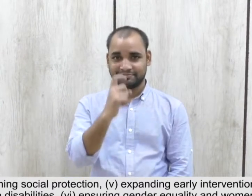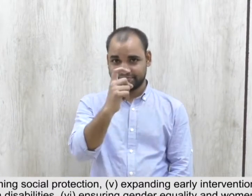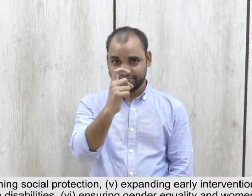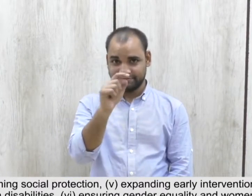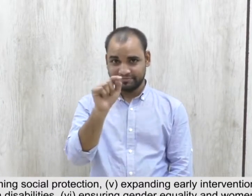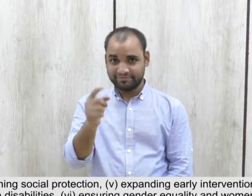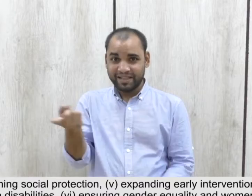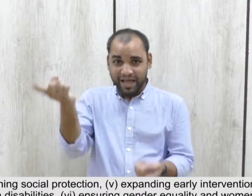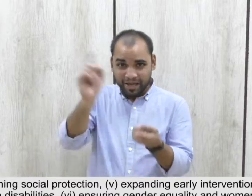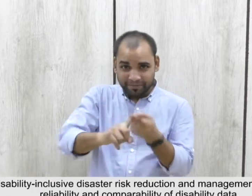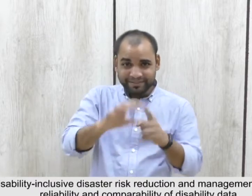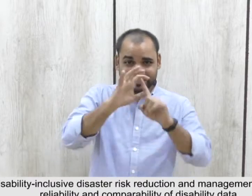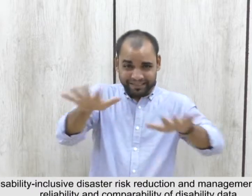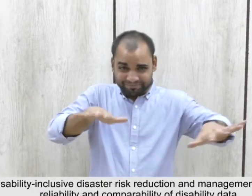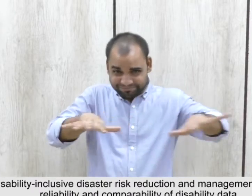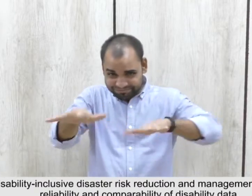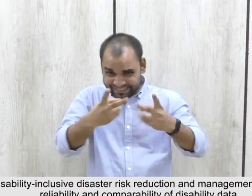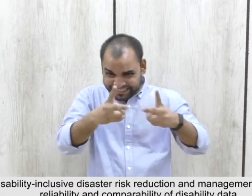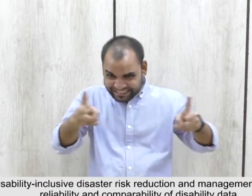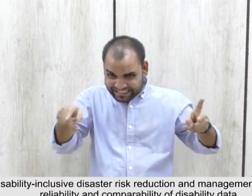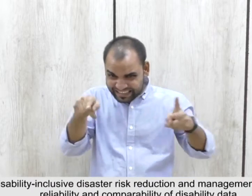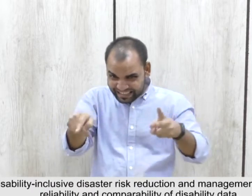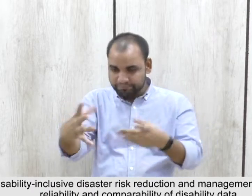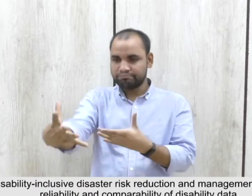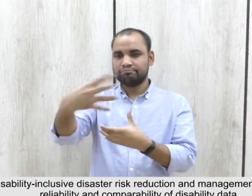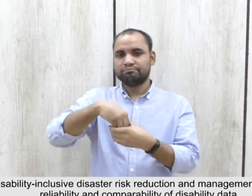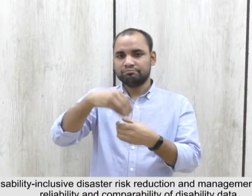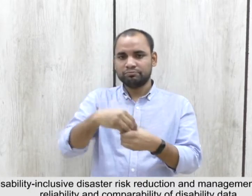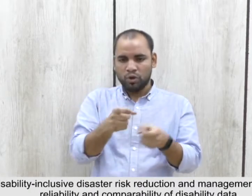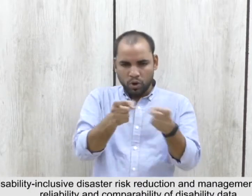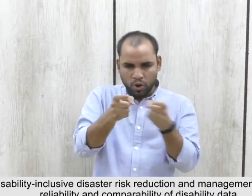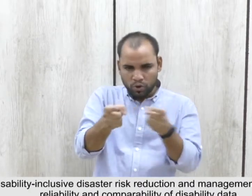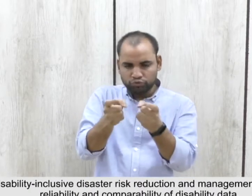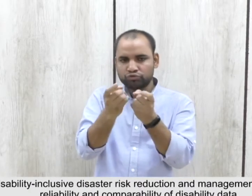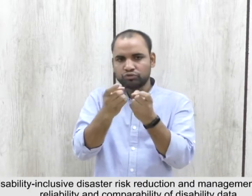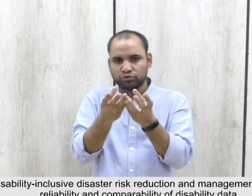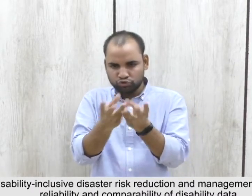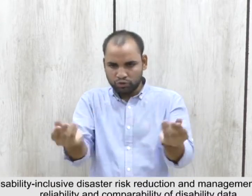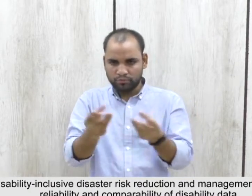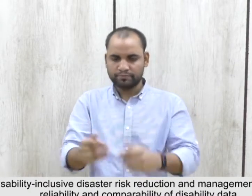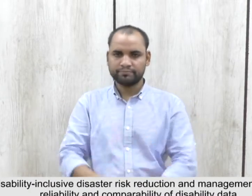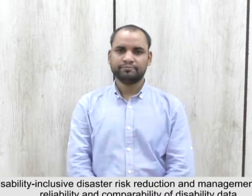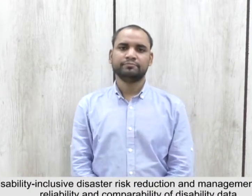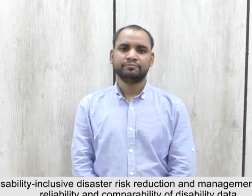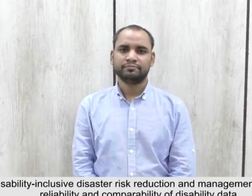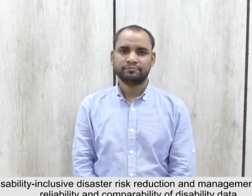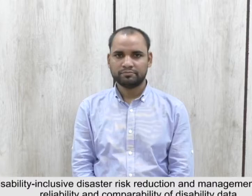Seven, ensuring disability inclusive disaster risk reduction and management